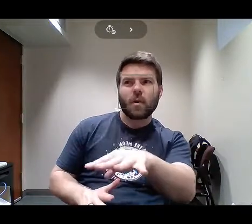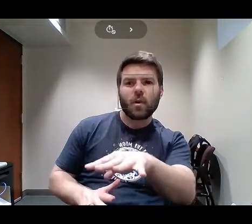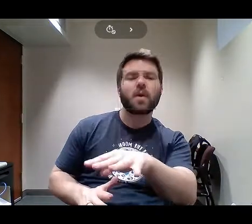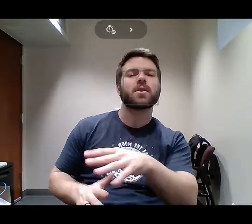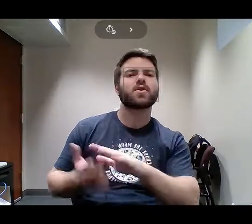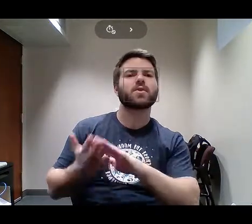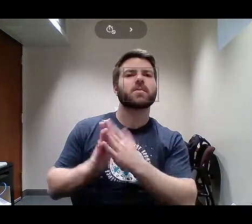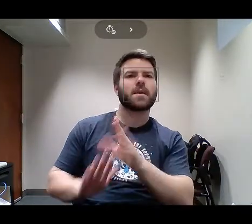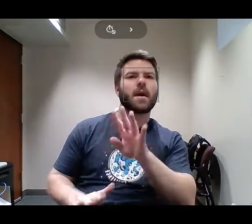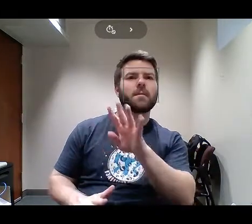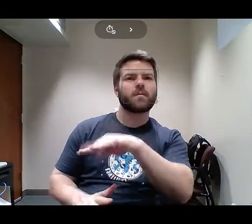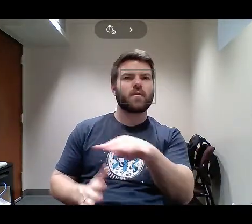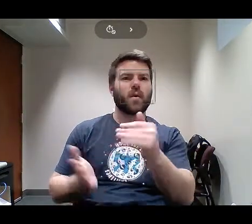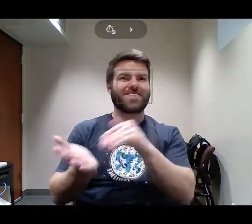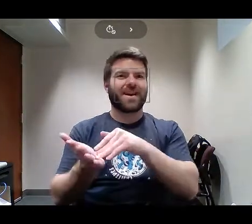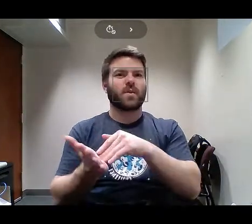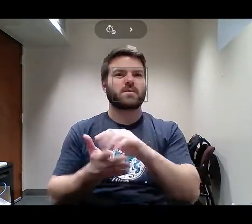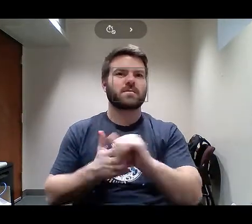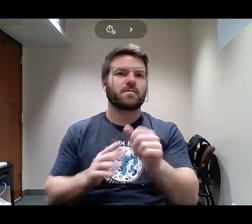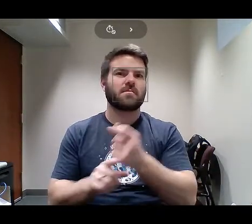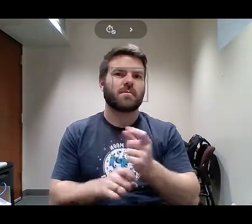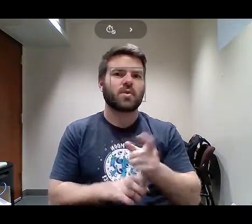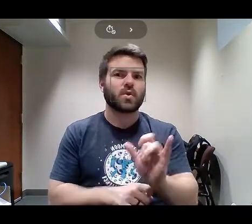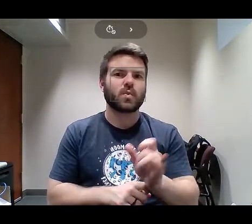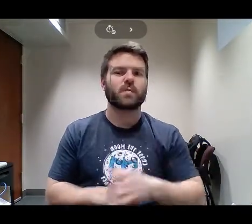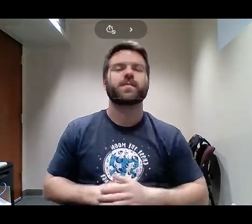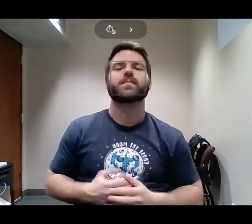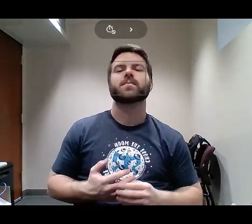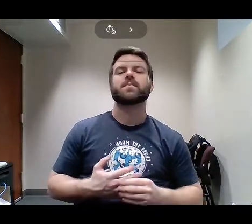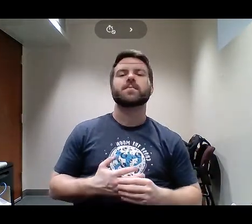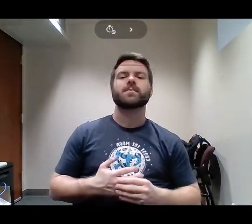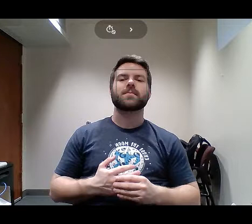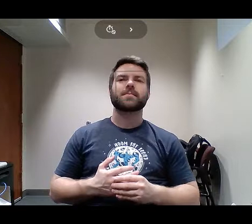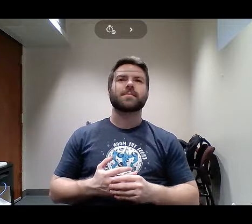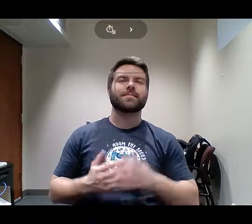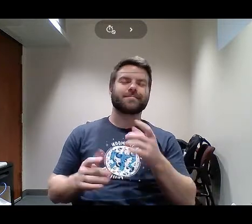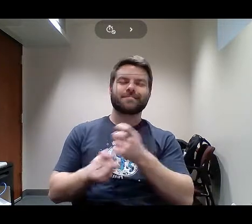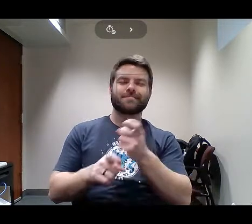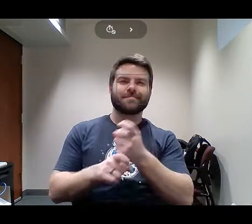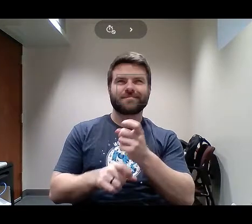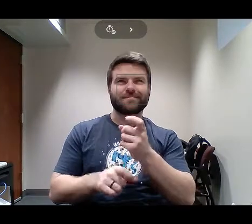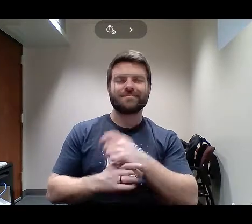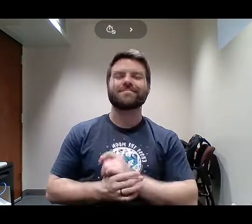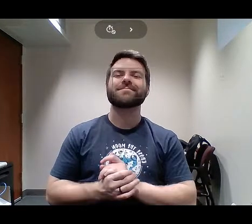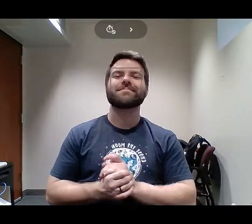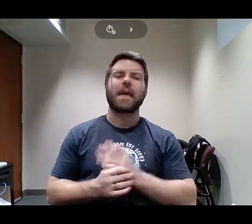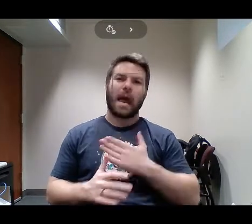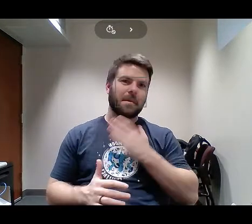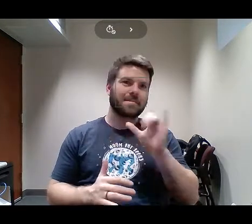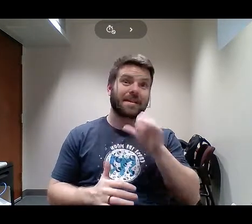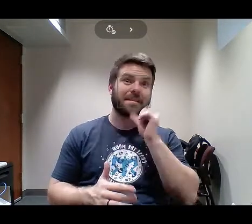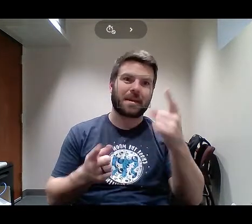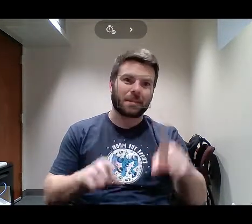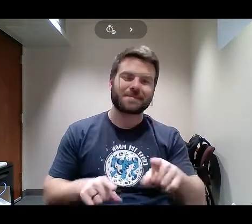So, here I am, 22, making $22,000 a year. And yet, it didn't feel